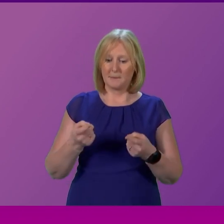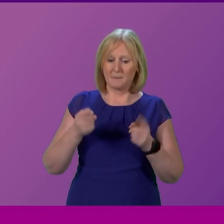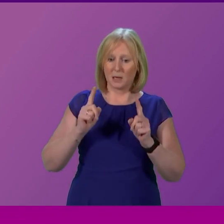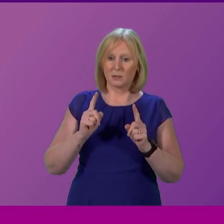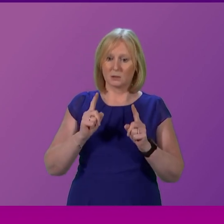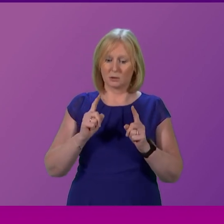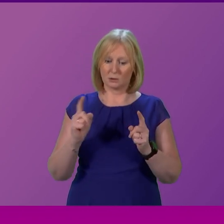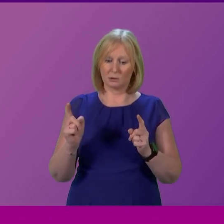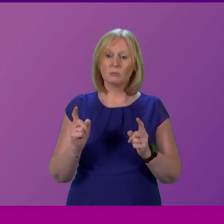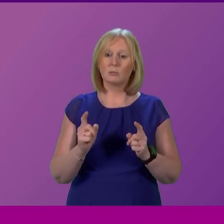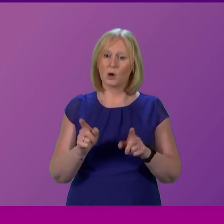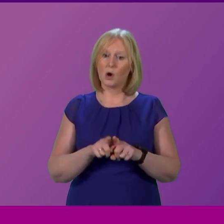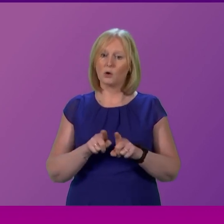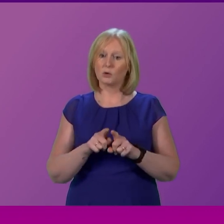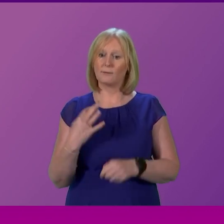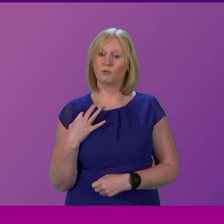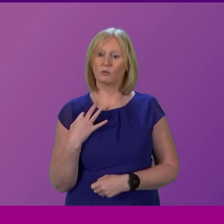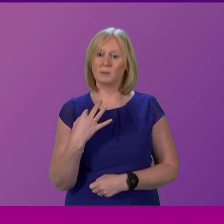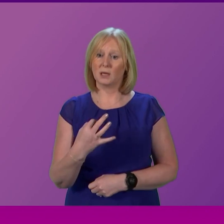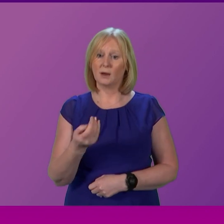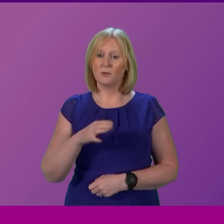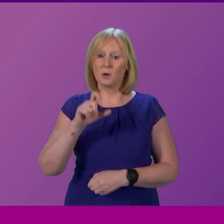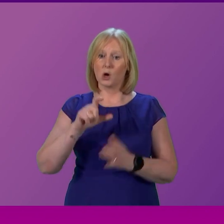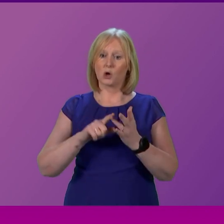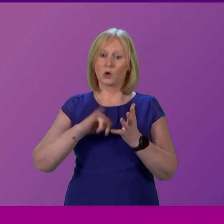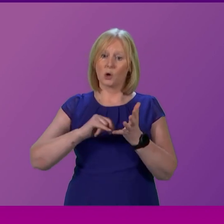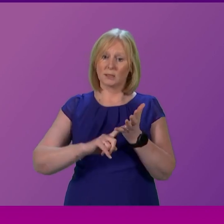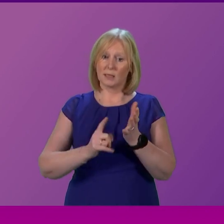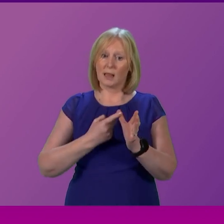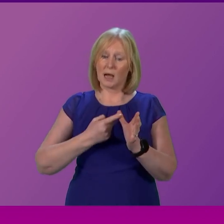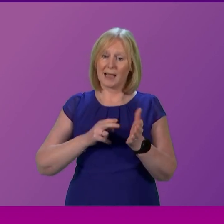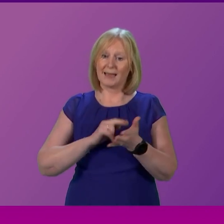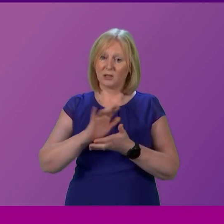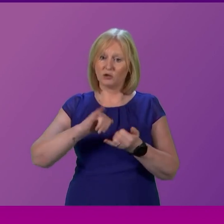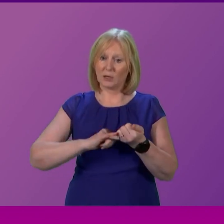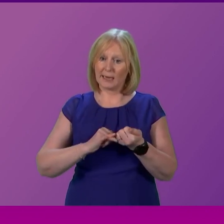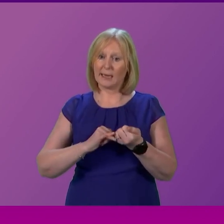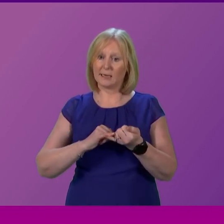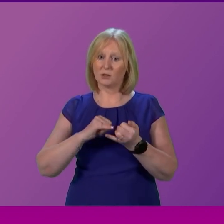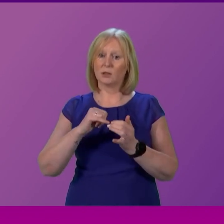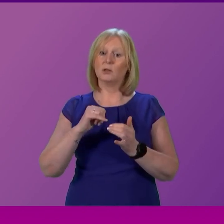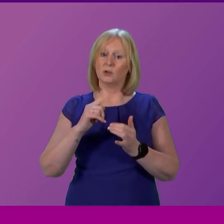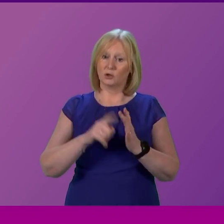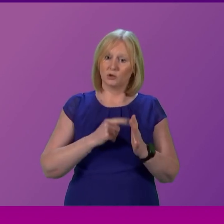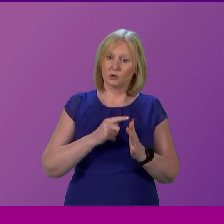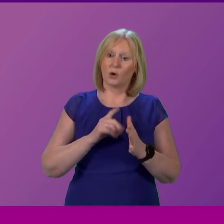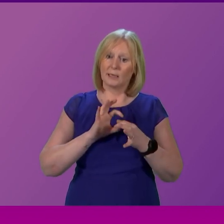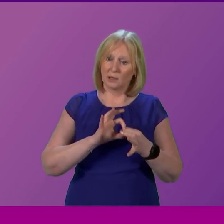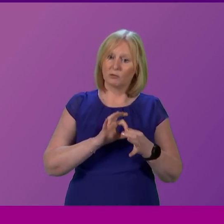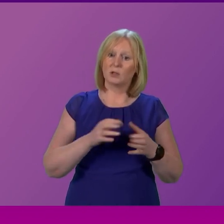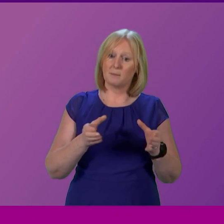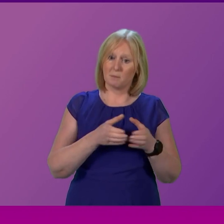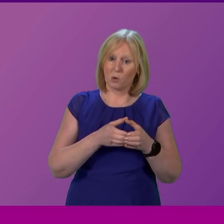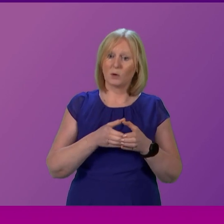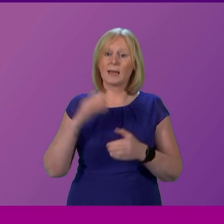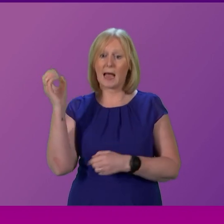was attended by senior representatives from COSLA, the NHS, Integrated Joint Boards and the Scottish Ambulance Service.